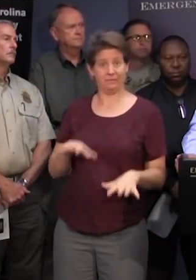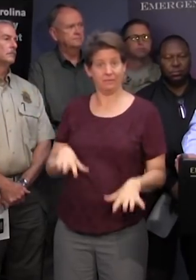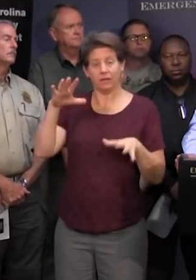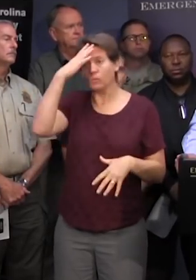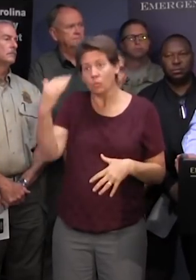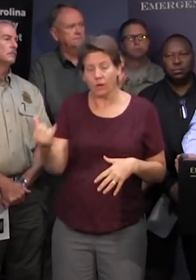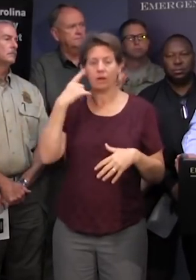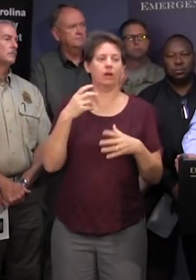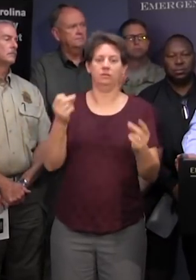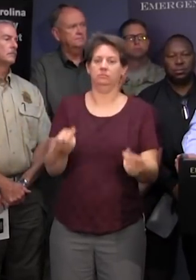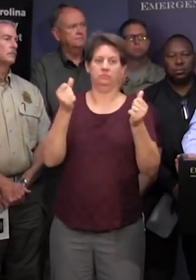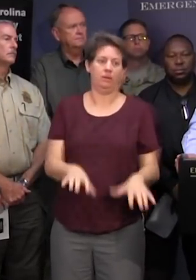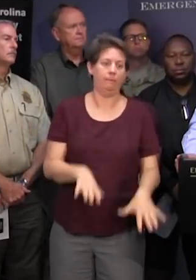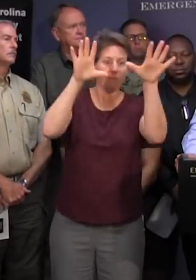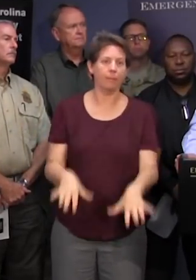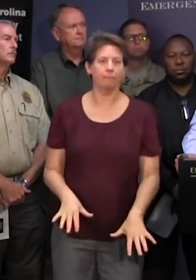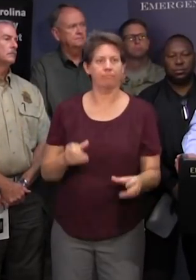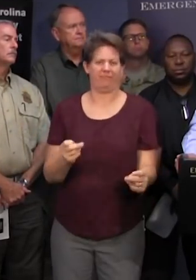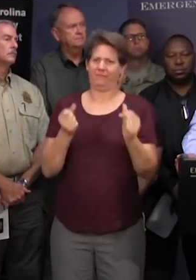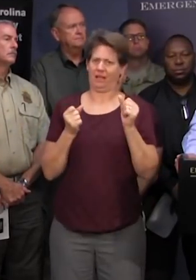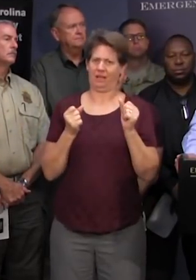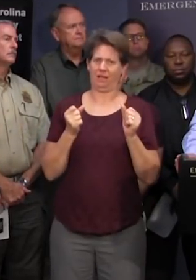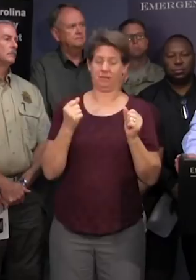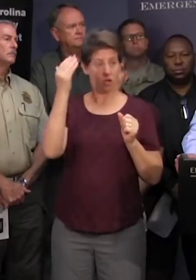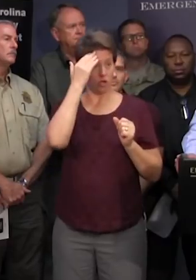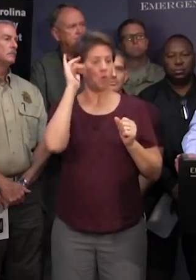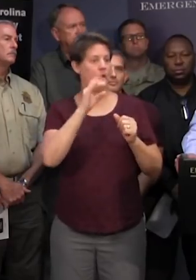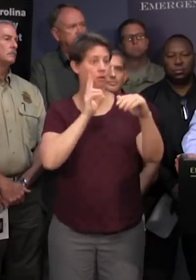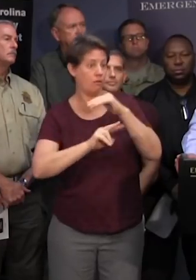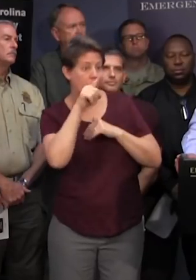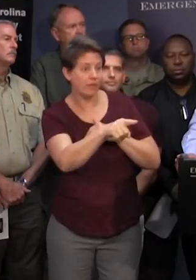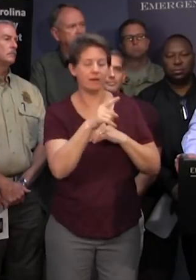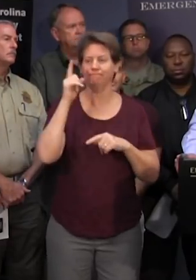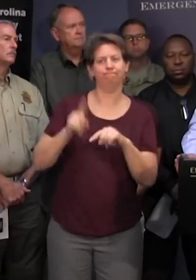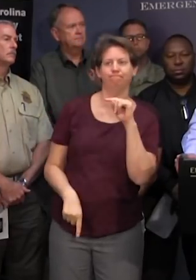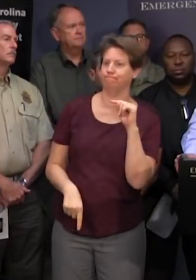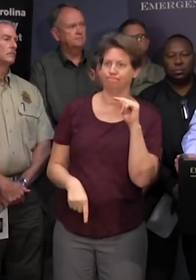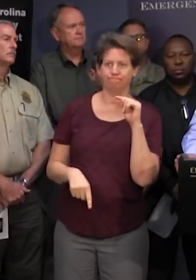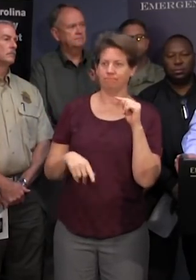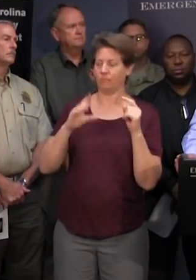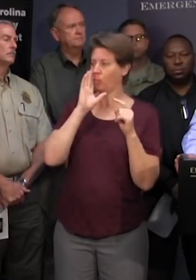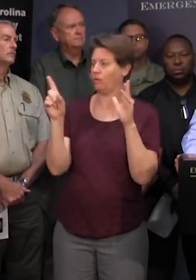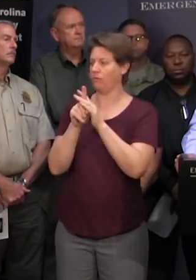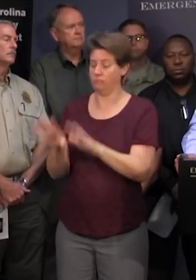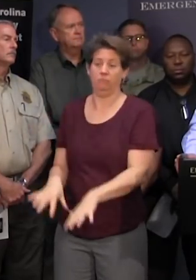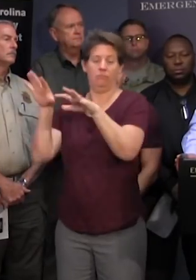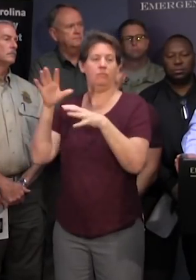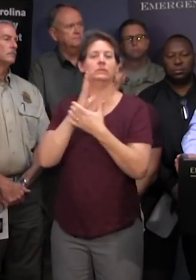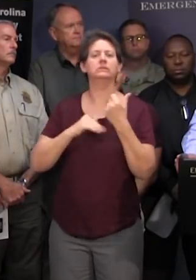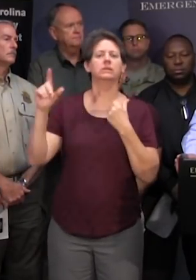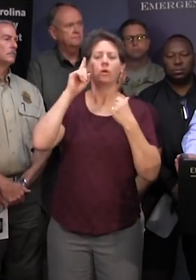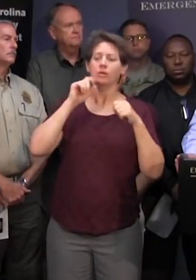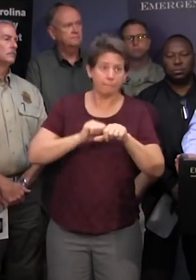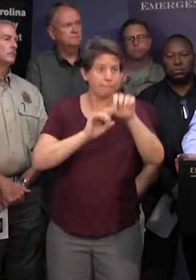comes and goes in a flash and you never know where it's going to be but it'll it'll be in a low-lying